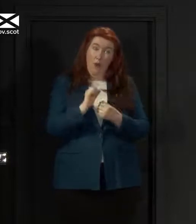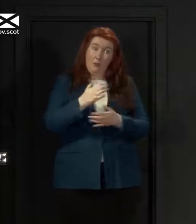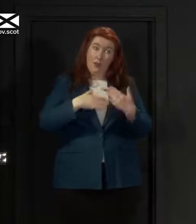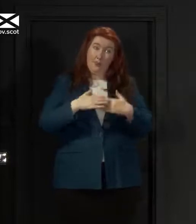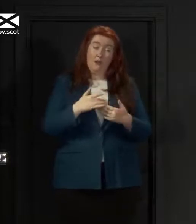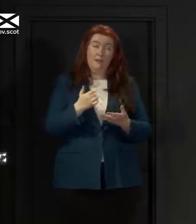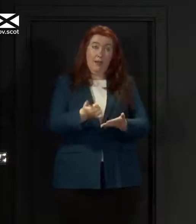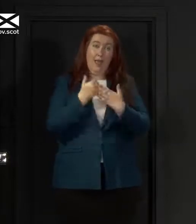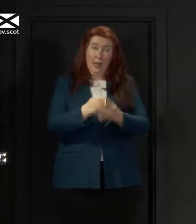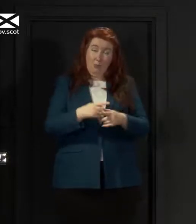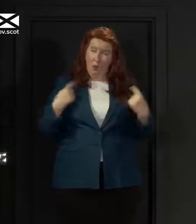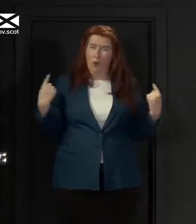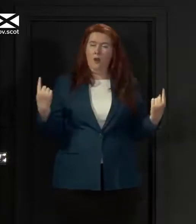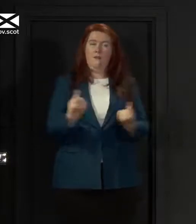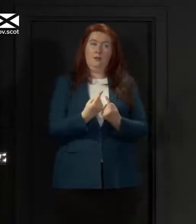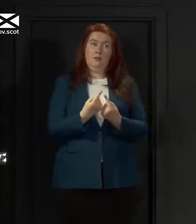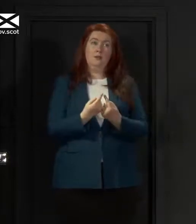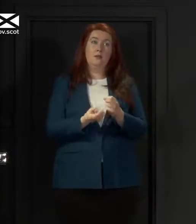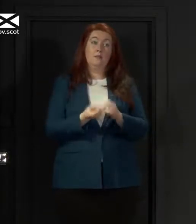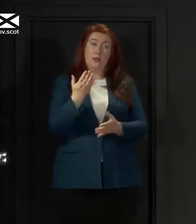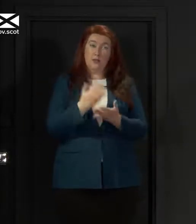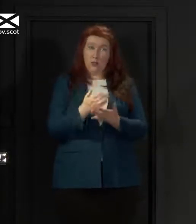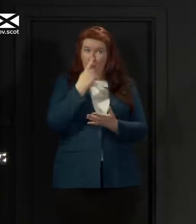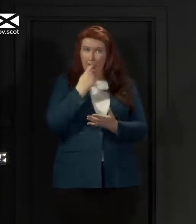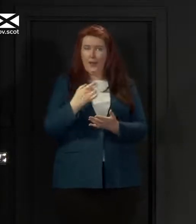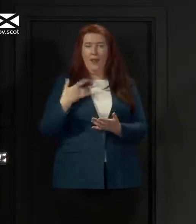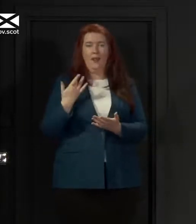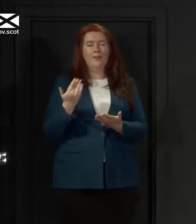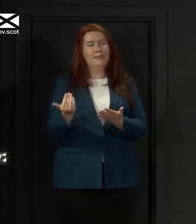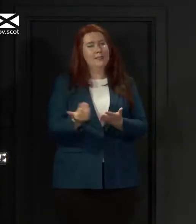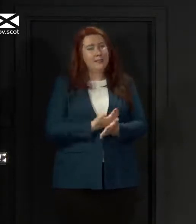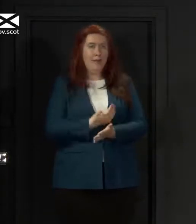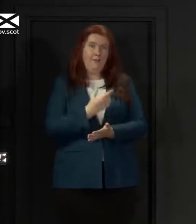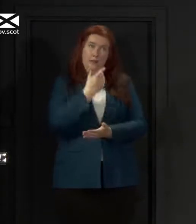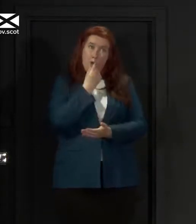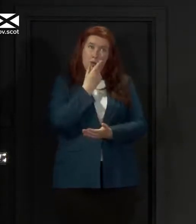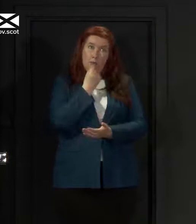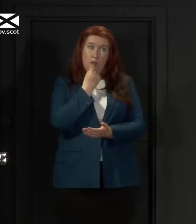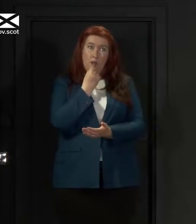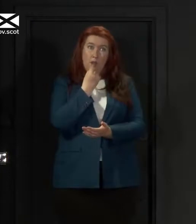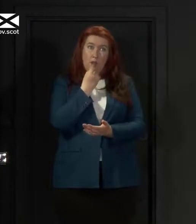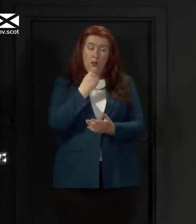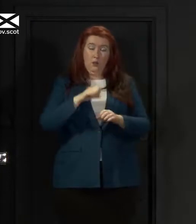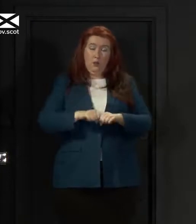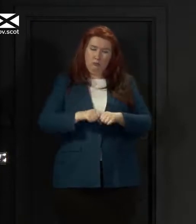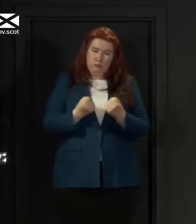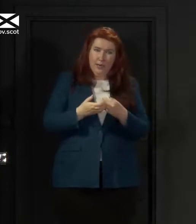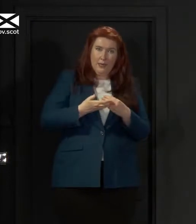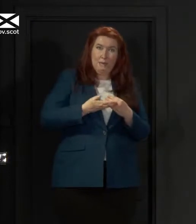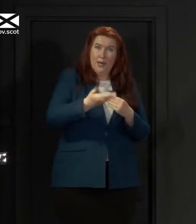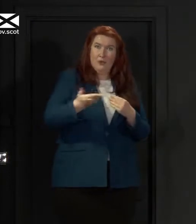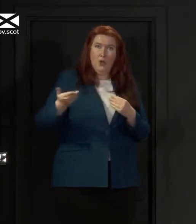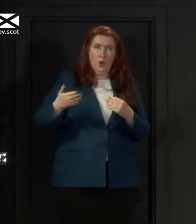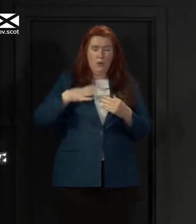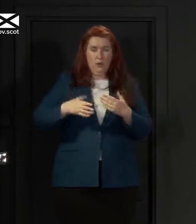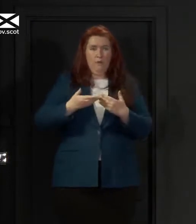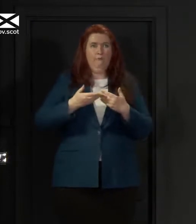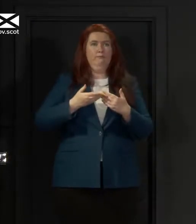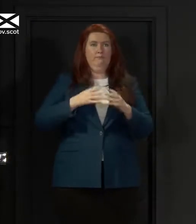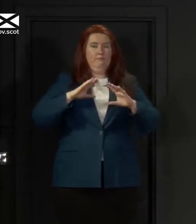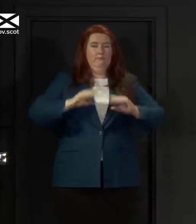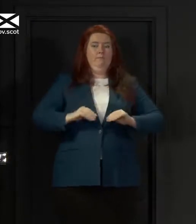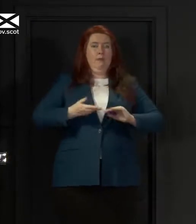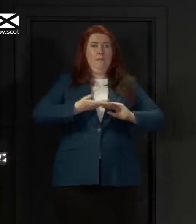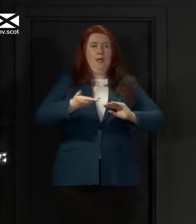all of us make sure that we can live as safely as possible we break the transmission of this virus and we can consider